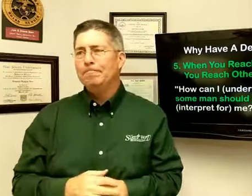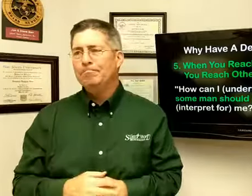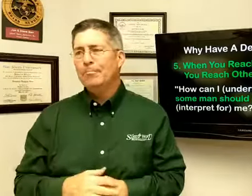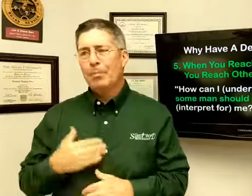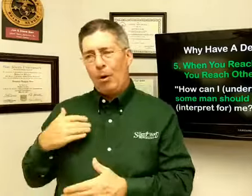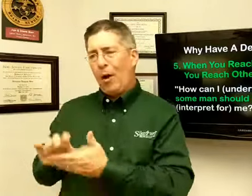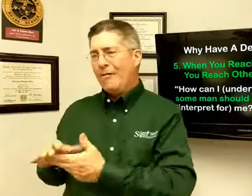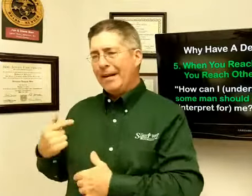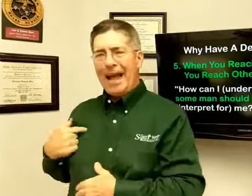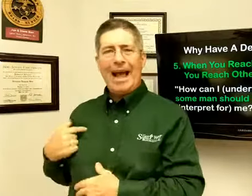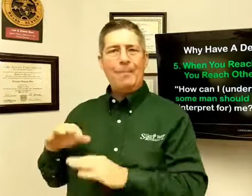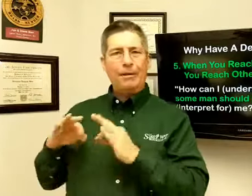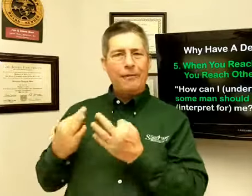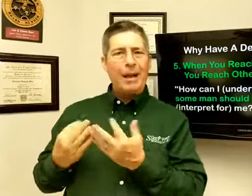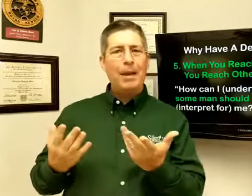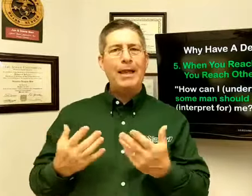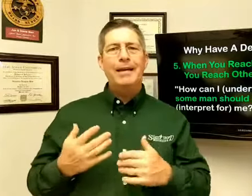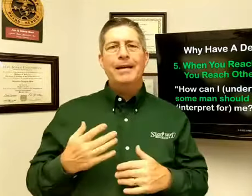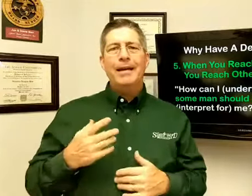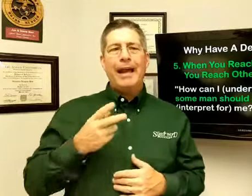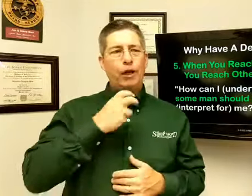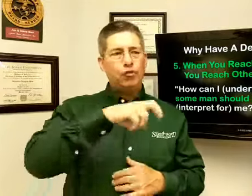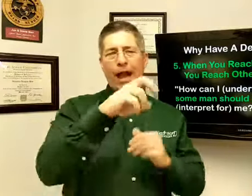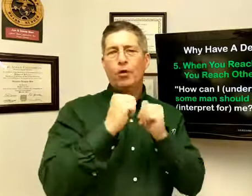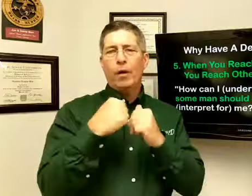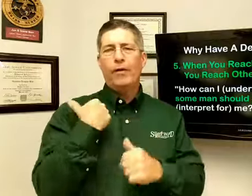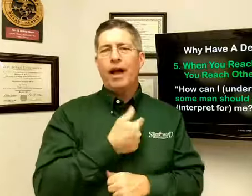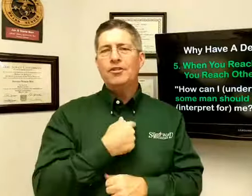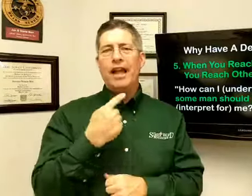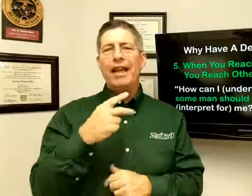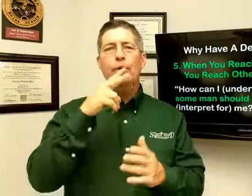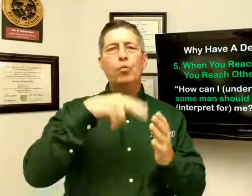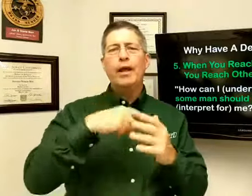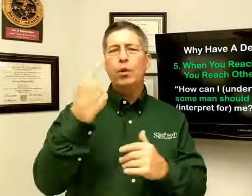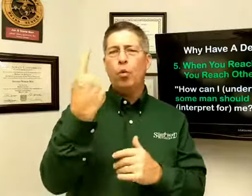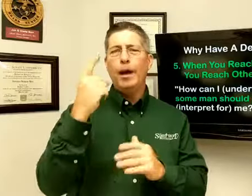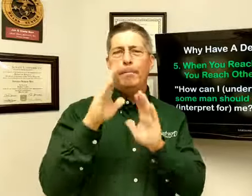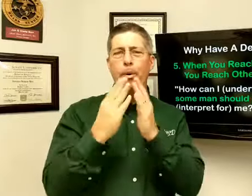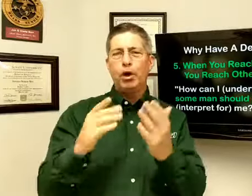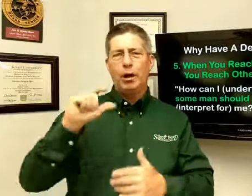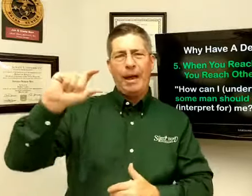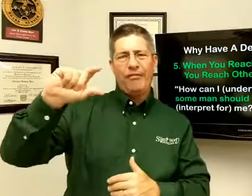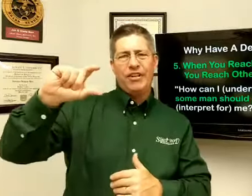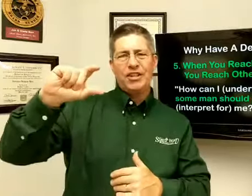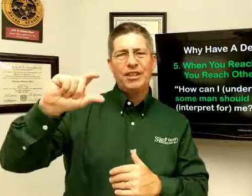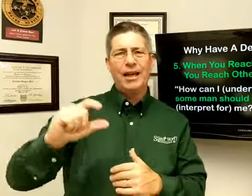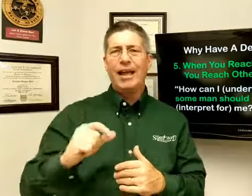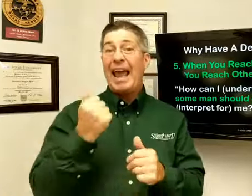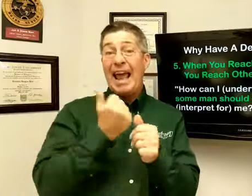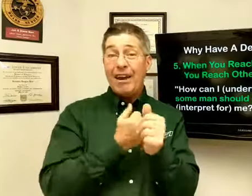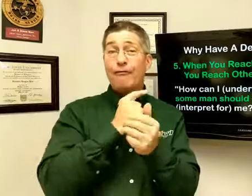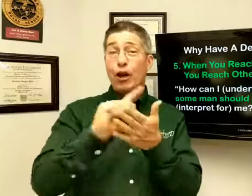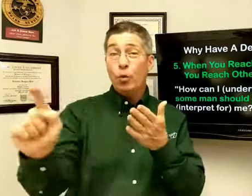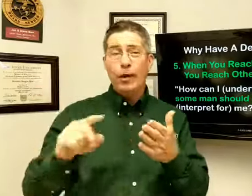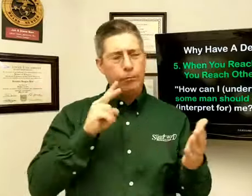my wife and I, my family, and he traveled with us, and he would read one book about this thick every week.